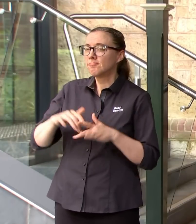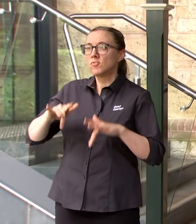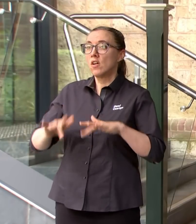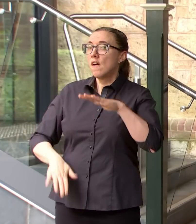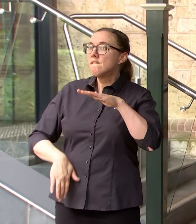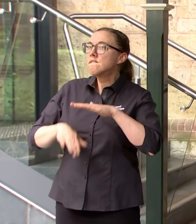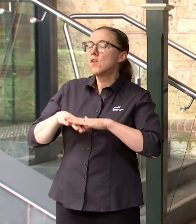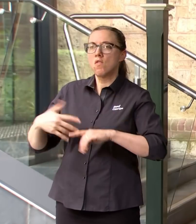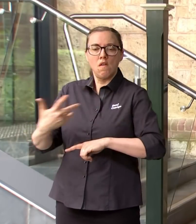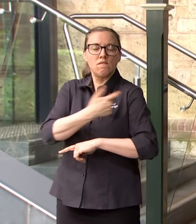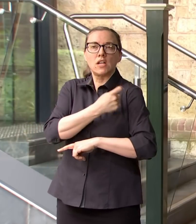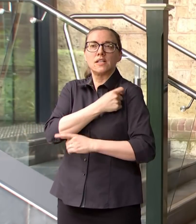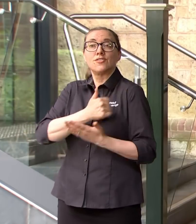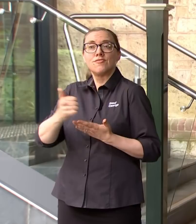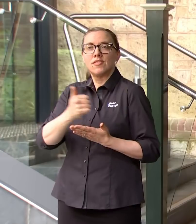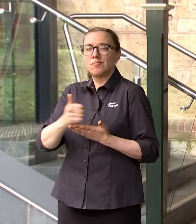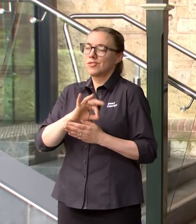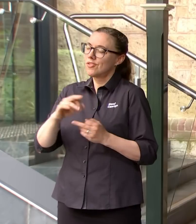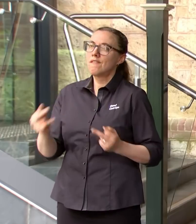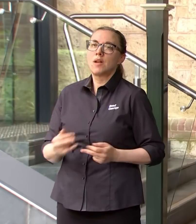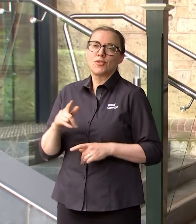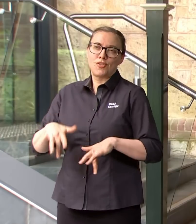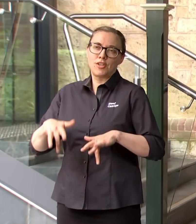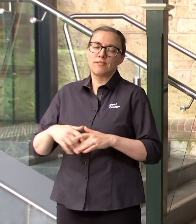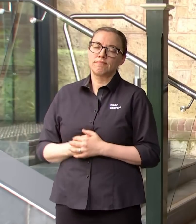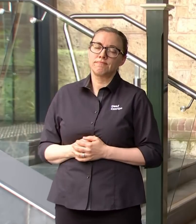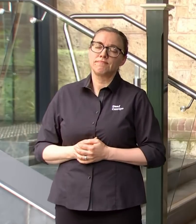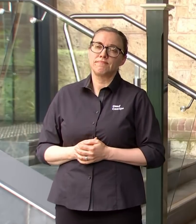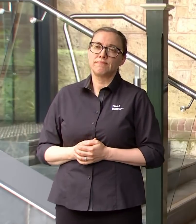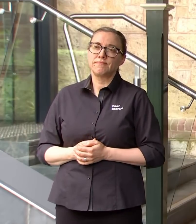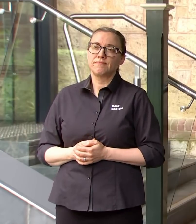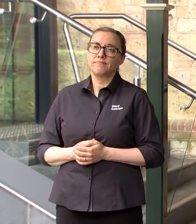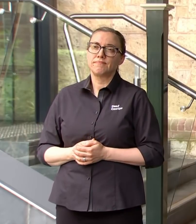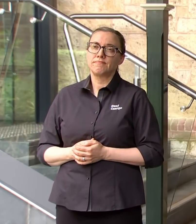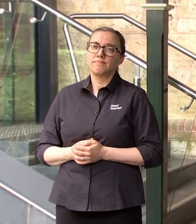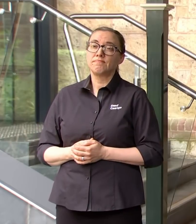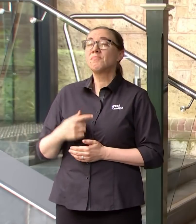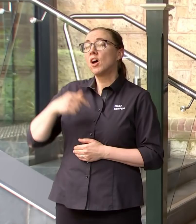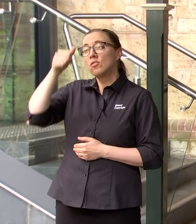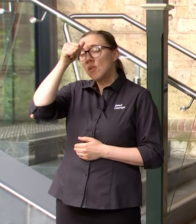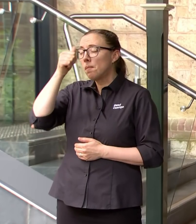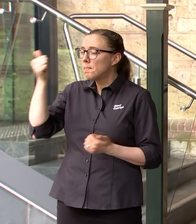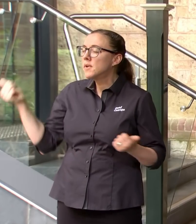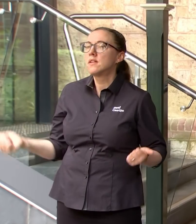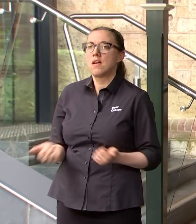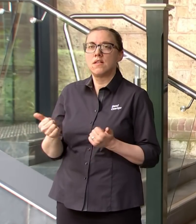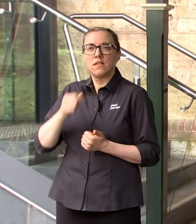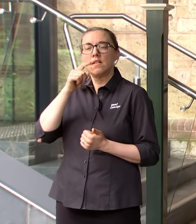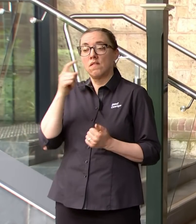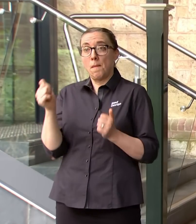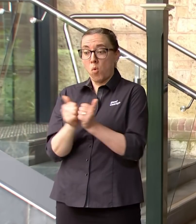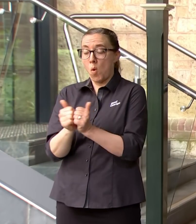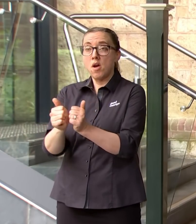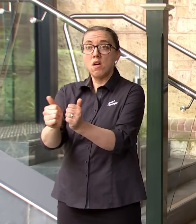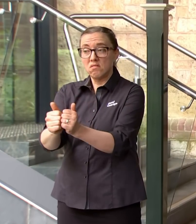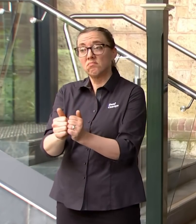full vaccination statistics for you today. What I do know is that there are plenty of appointments. The very best thing that you can be